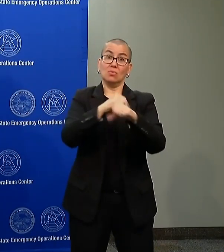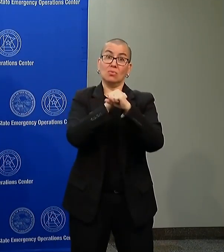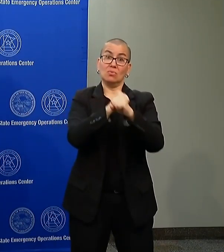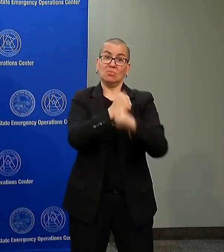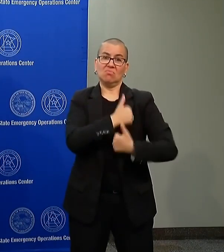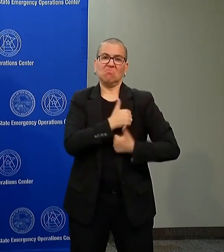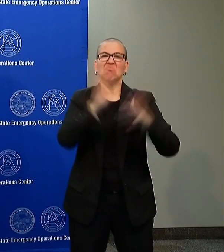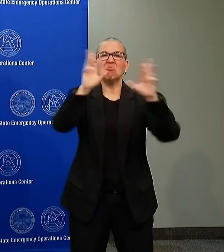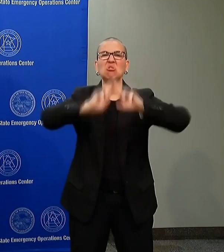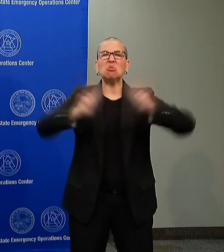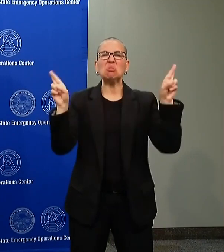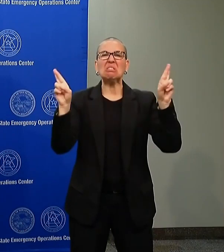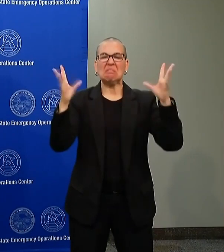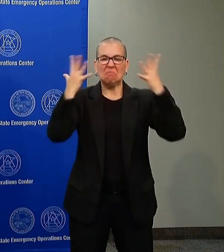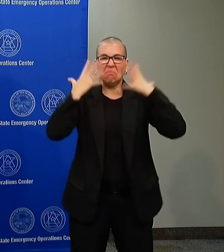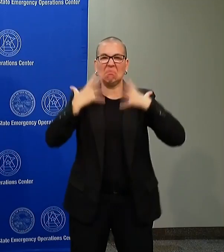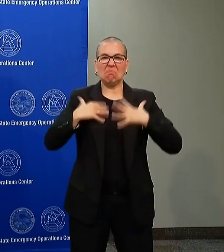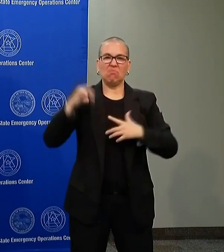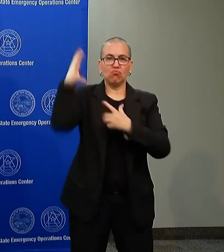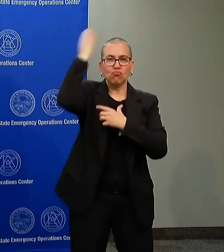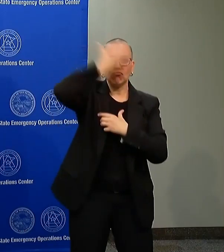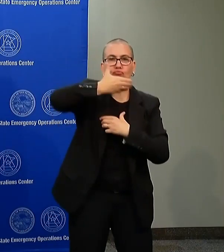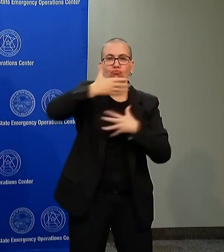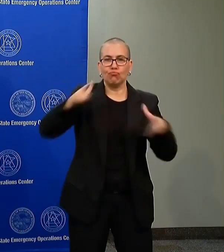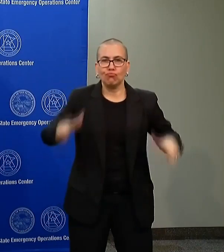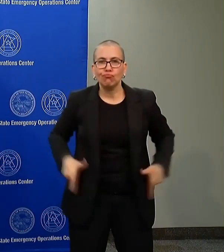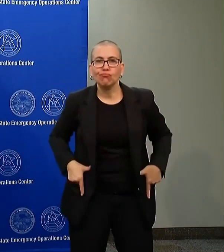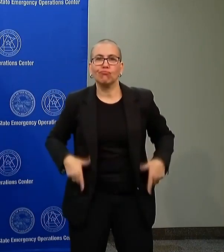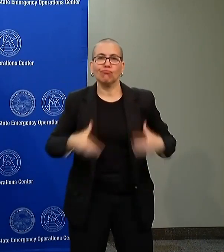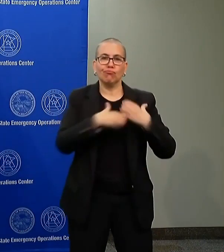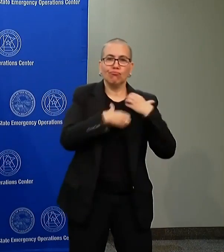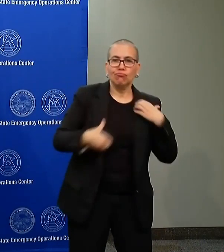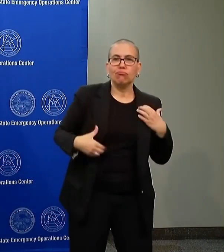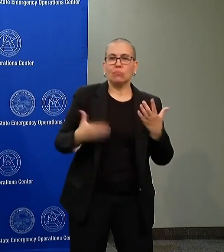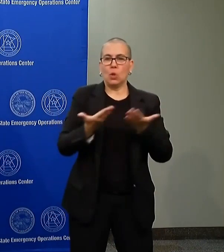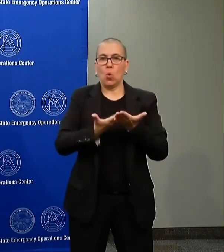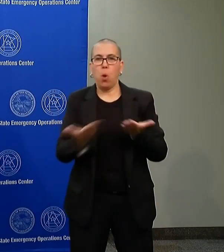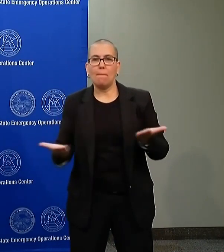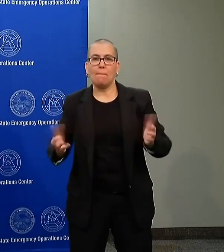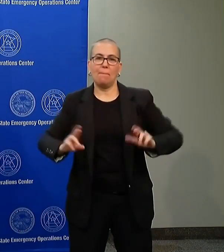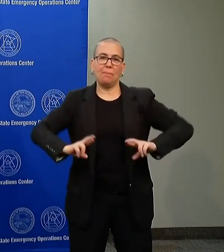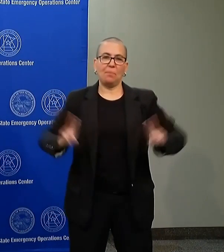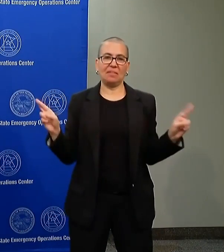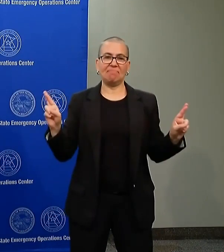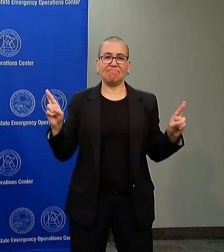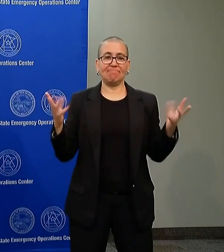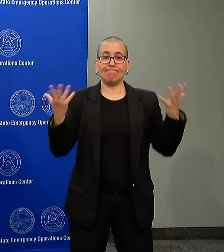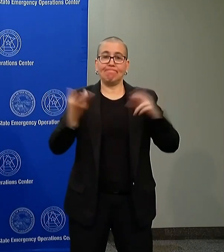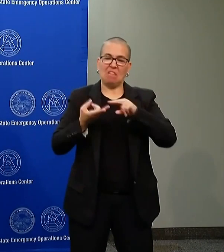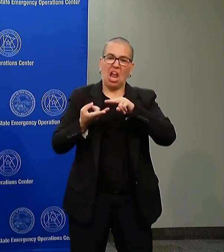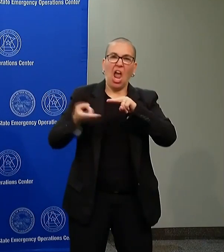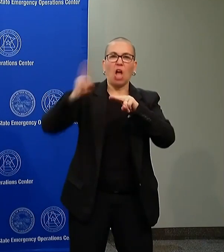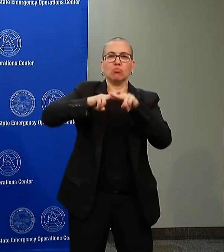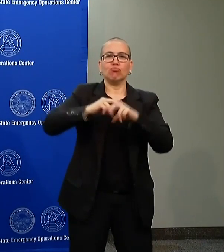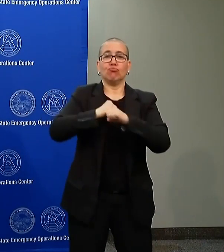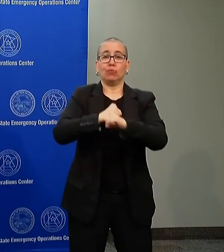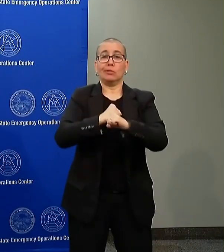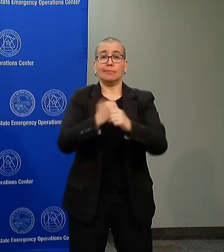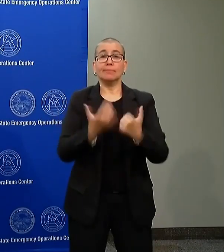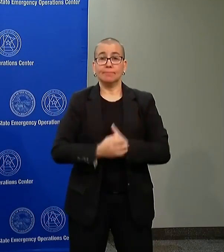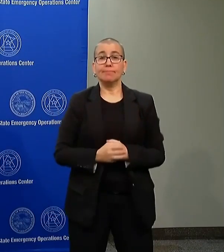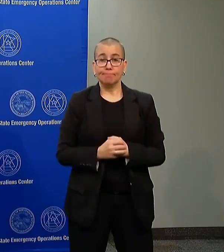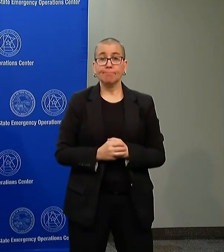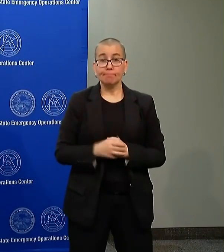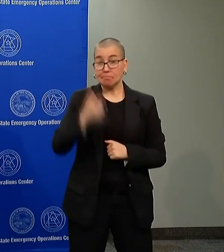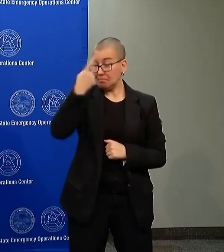We're getting bigger and we are changing our approach because this is intolerable and we are